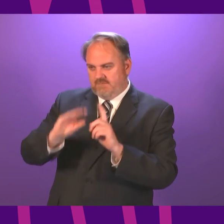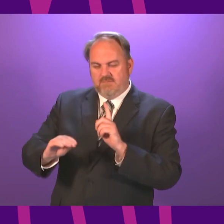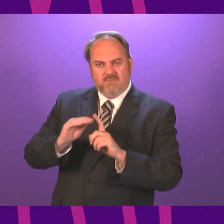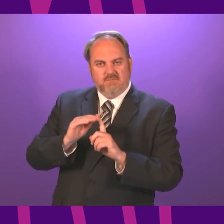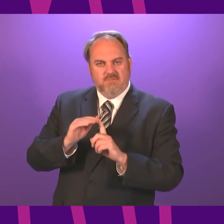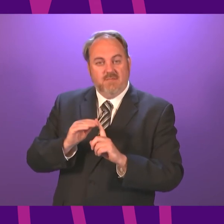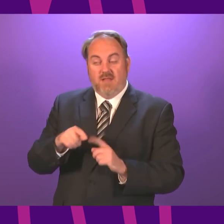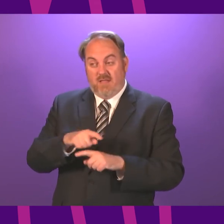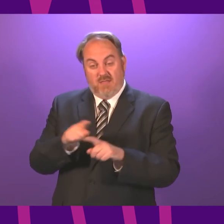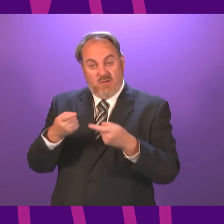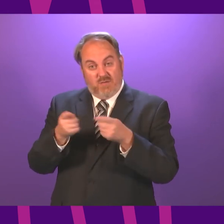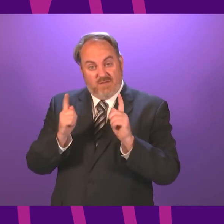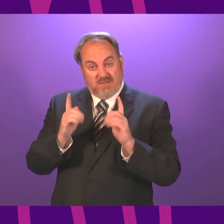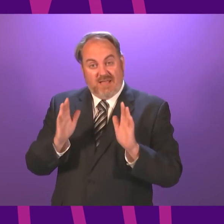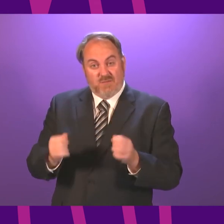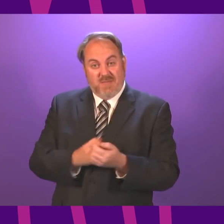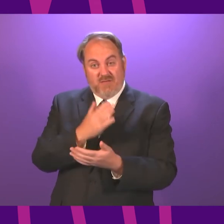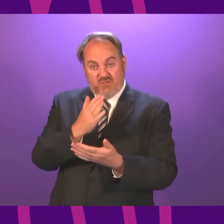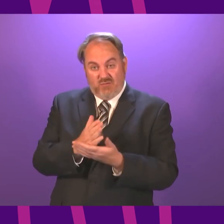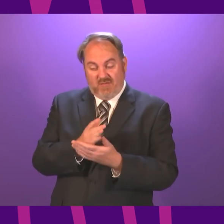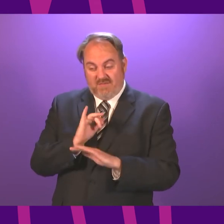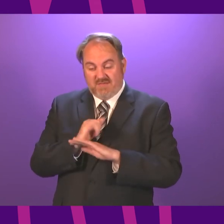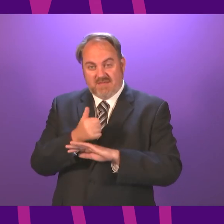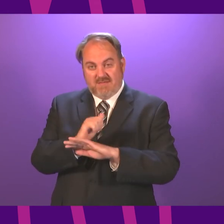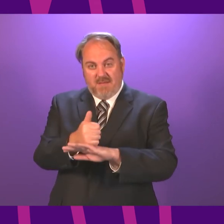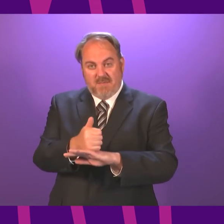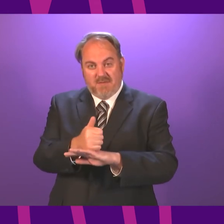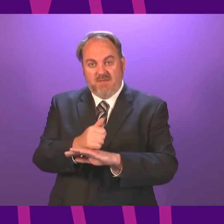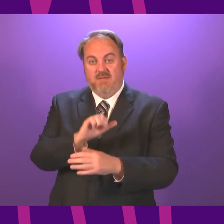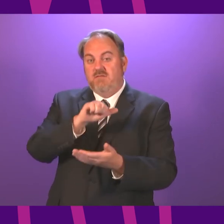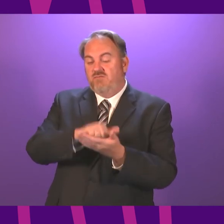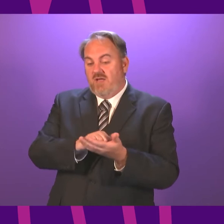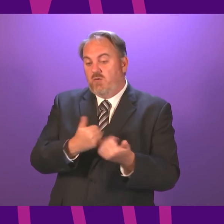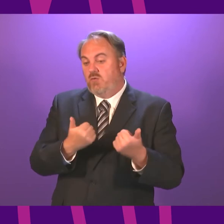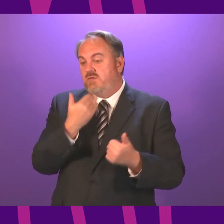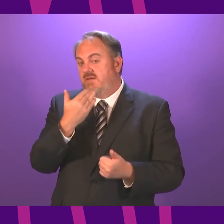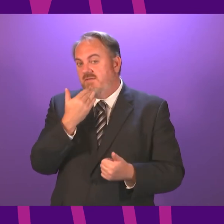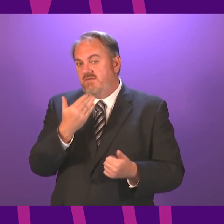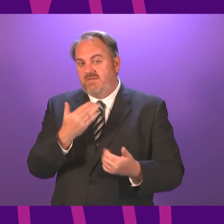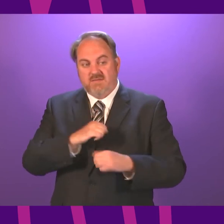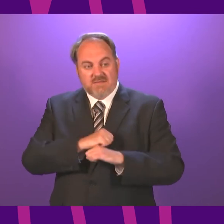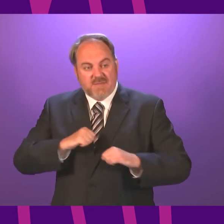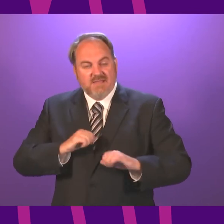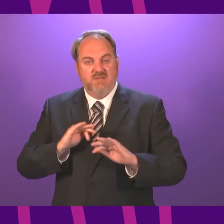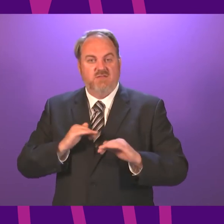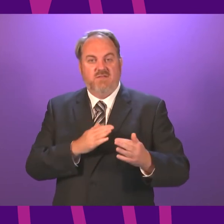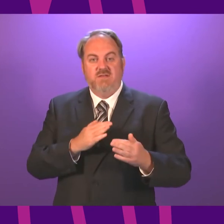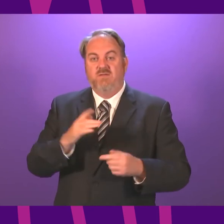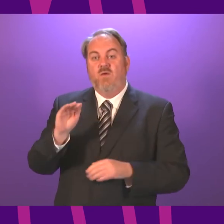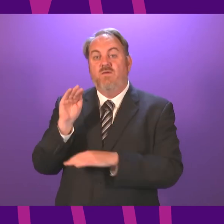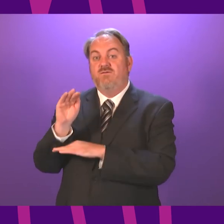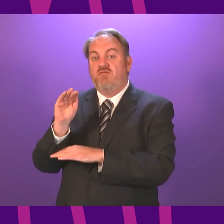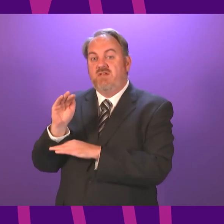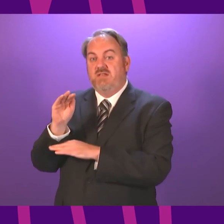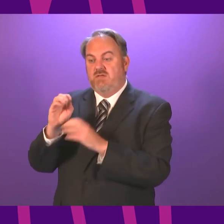have an obligation to make sure that they have in place the services and support that international students need. Obviously,